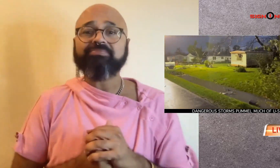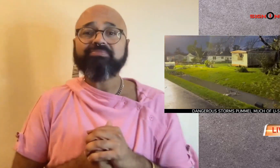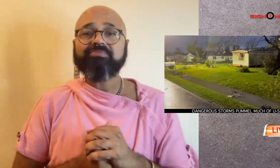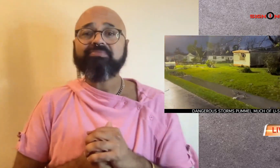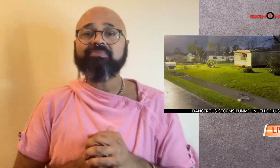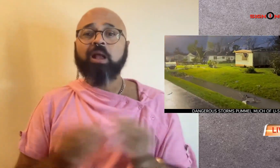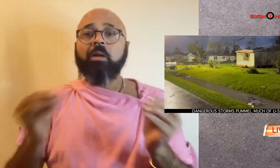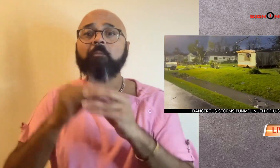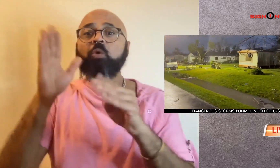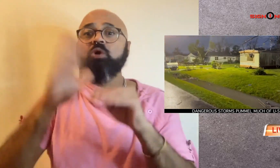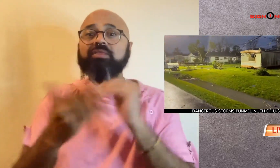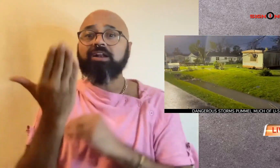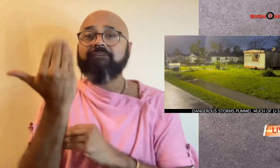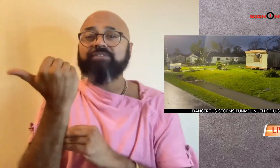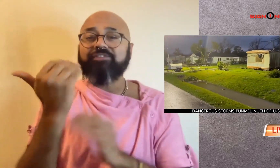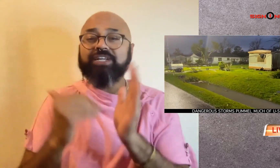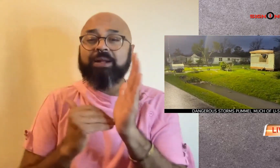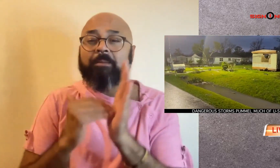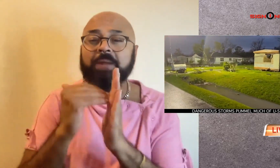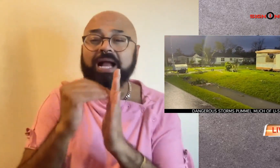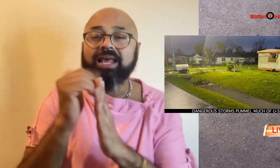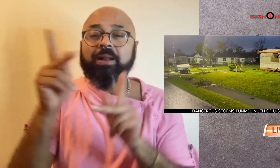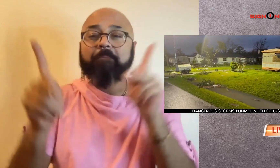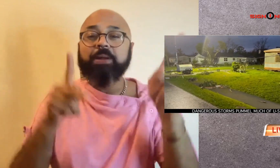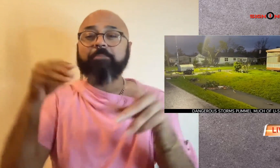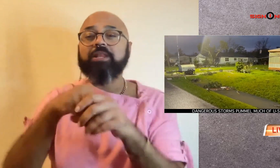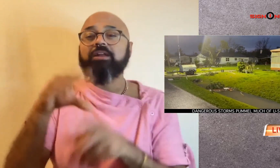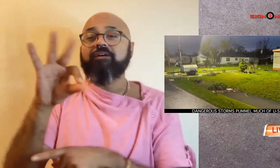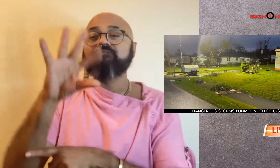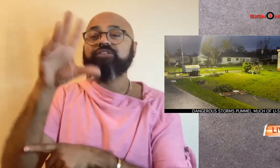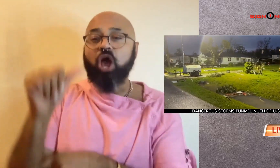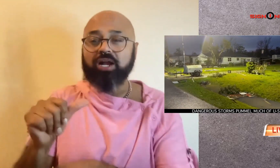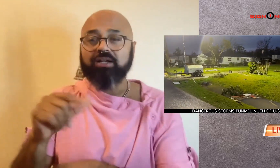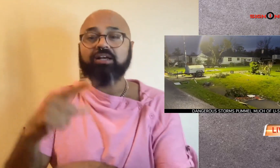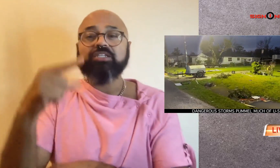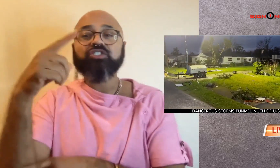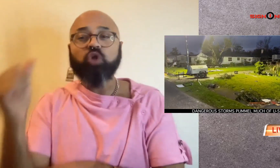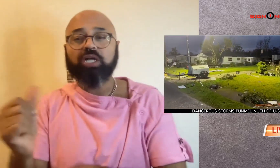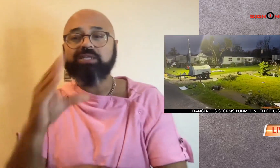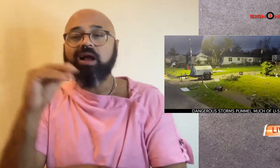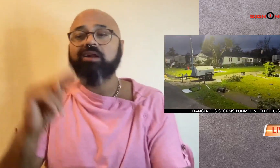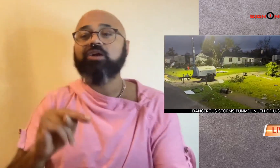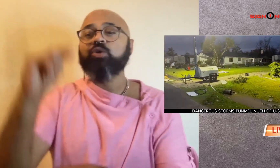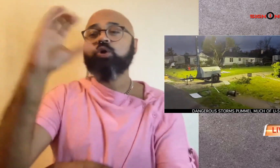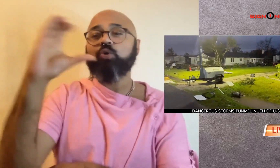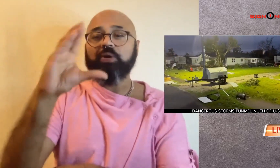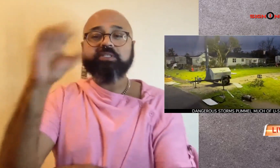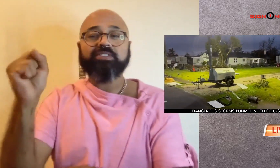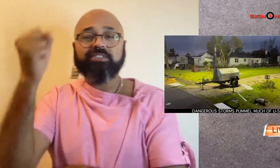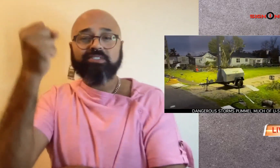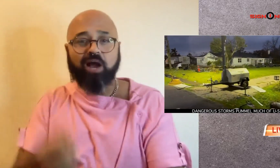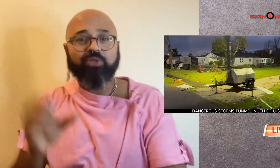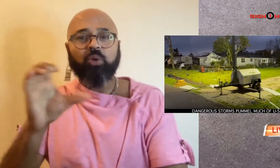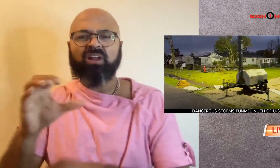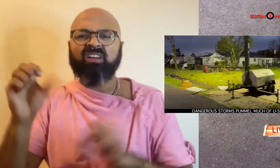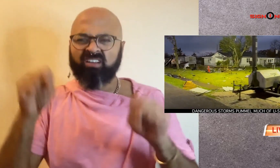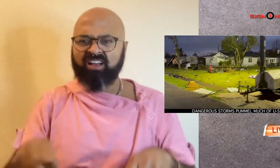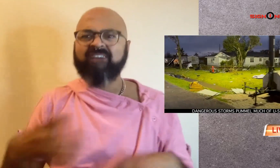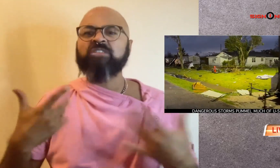More than 15 million people in Florida, Georgia, and the Carolinas could experience